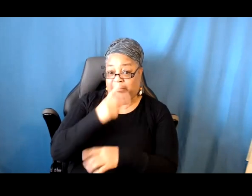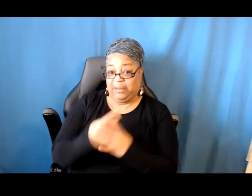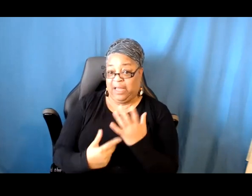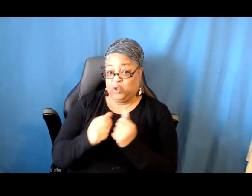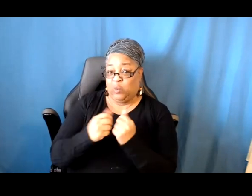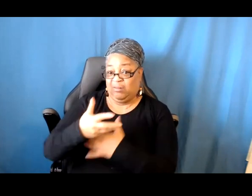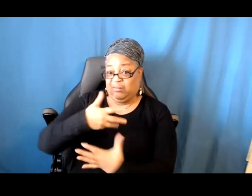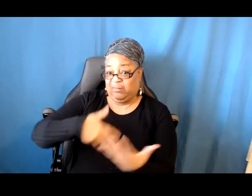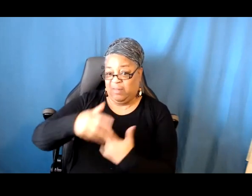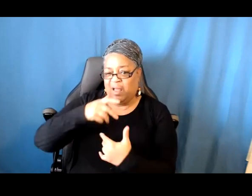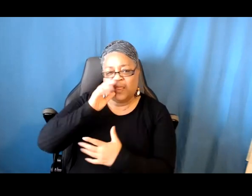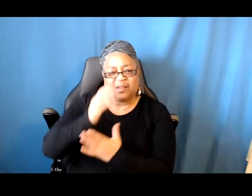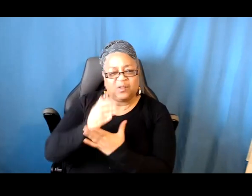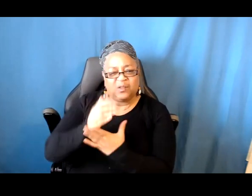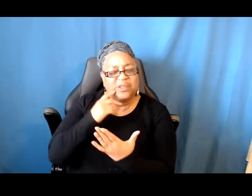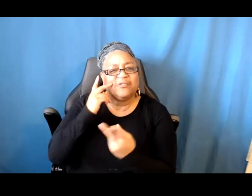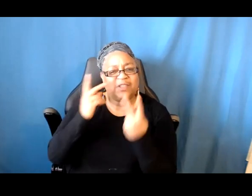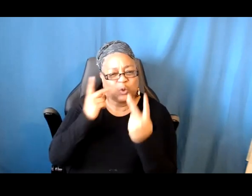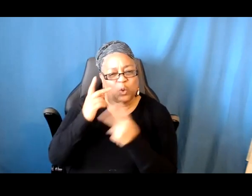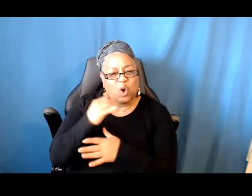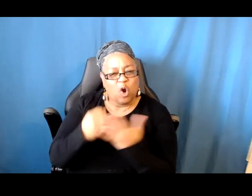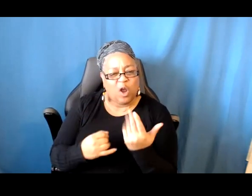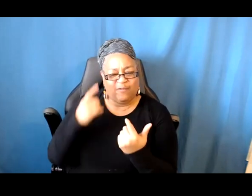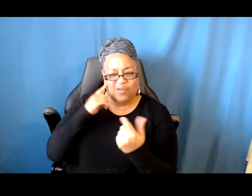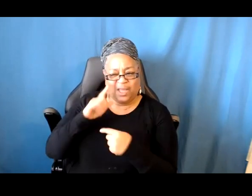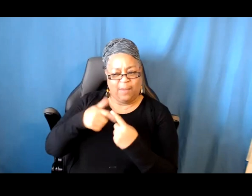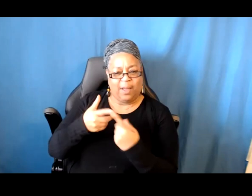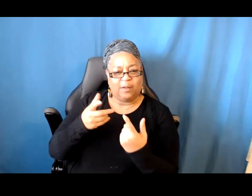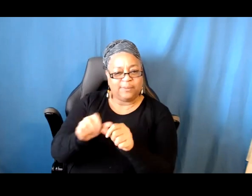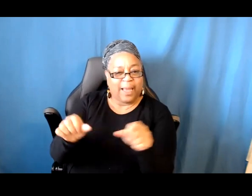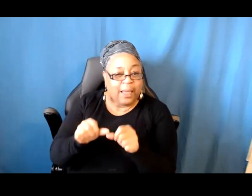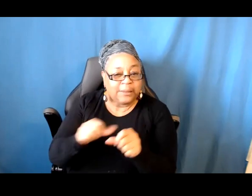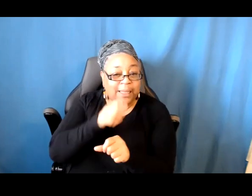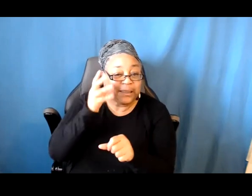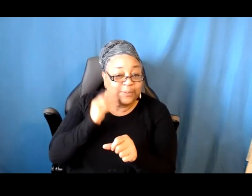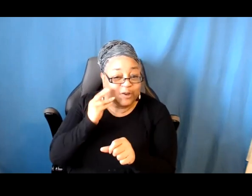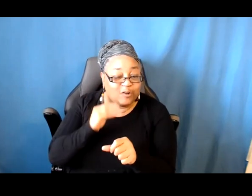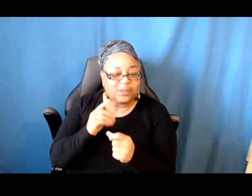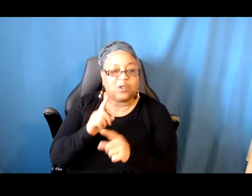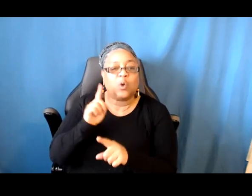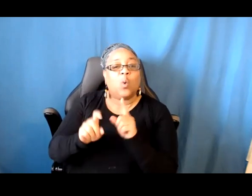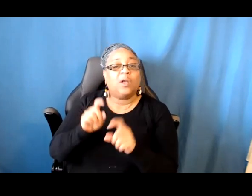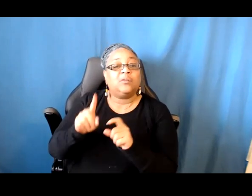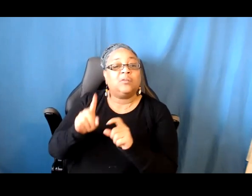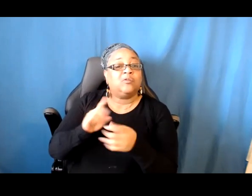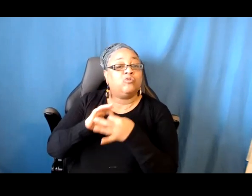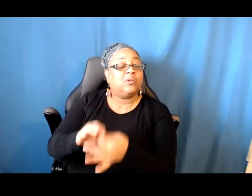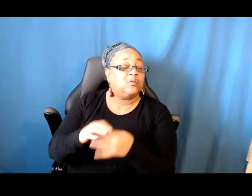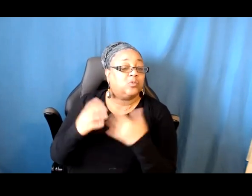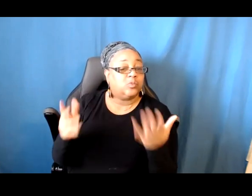you're thinking about space and experience, if you're thinking about questions that have to do with